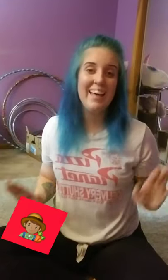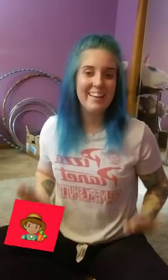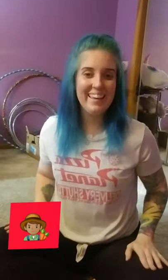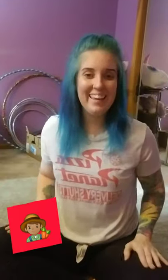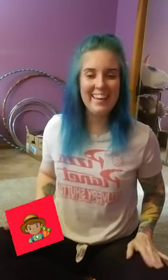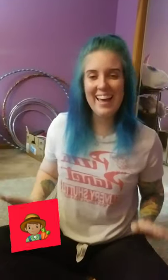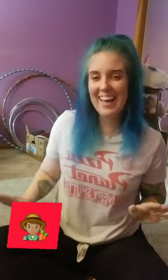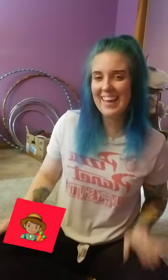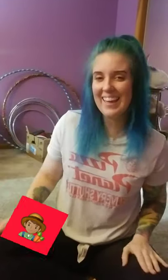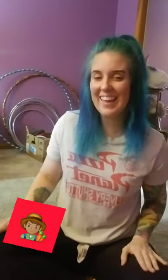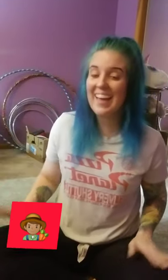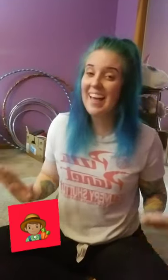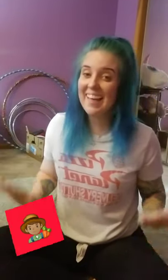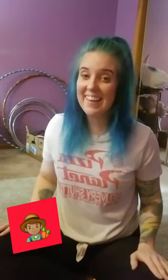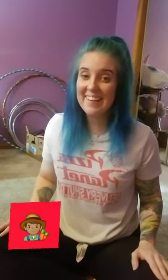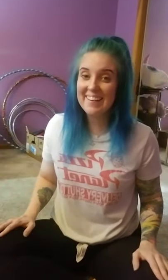E-I-E-I-O.